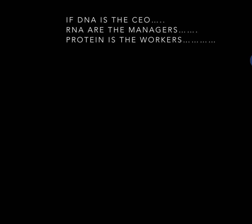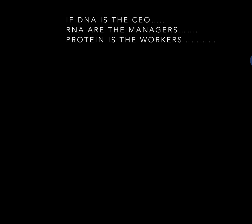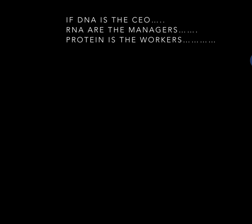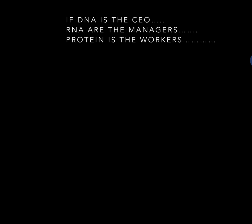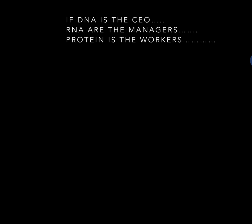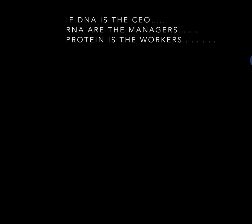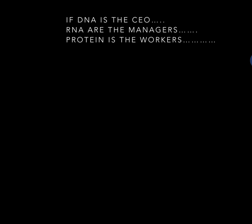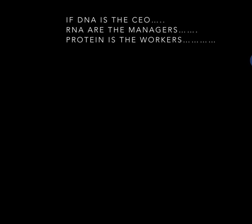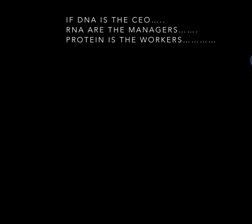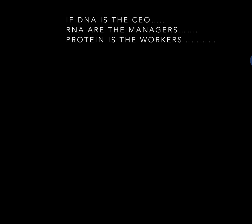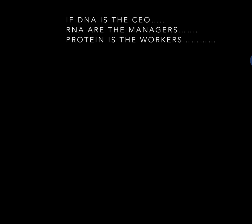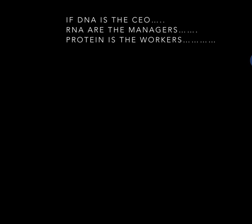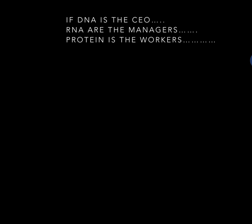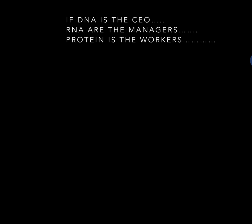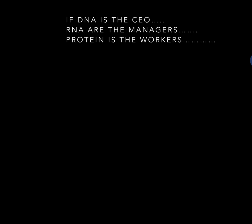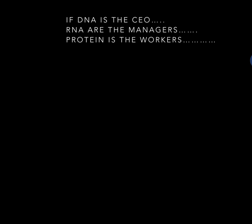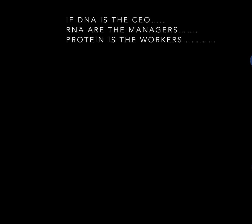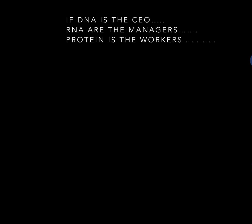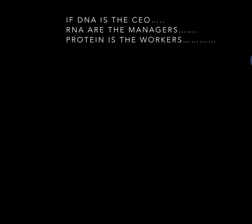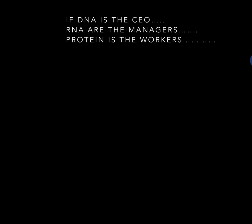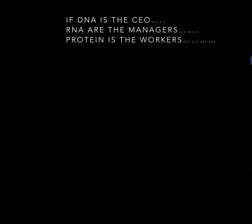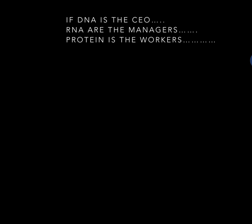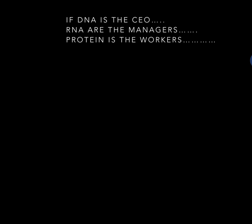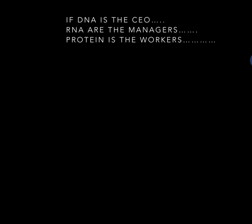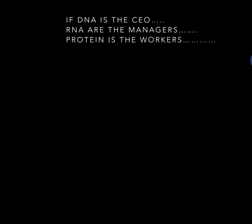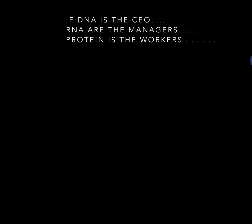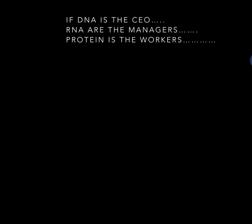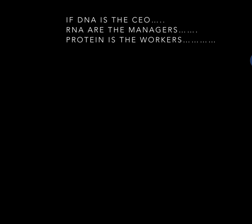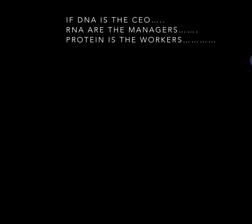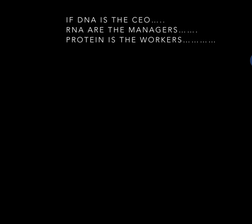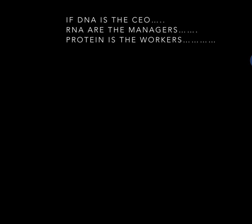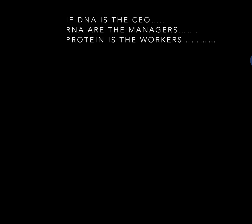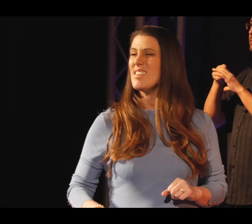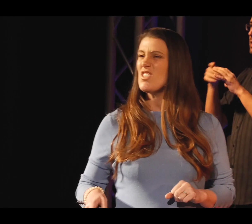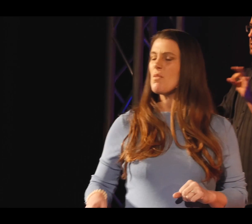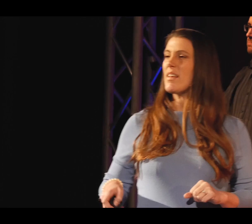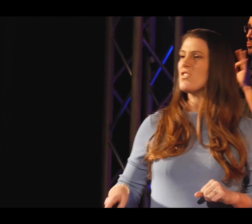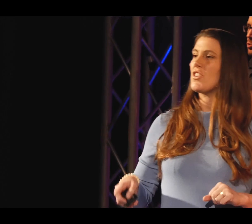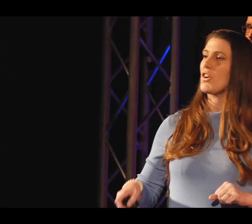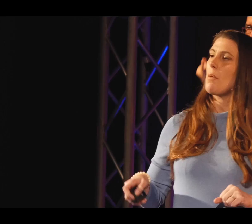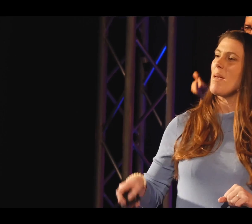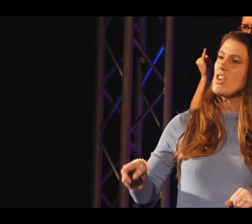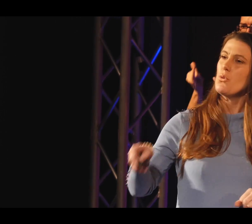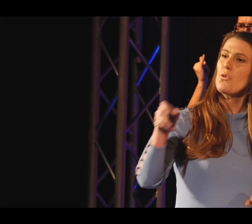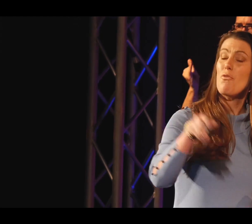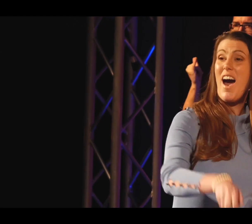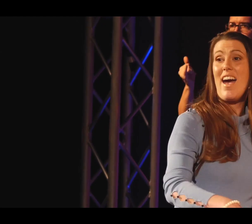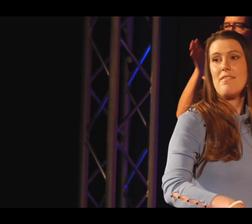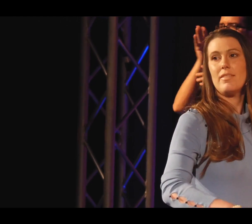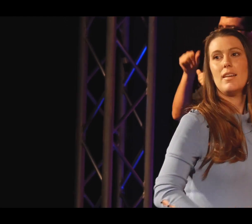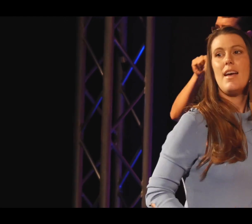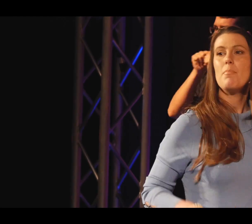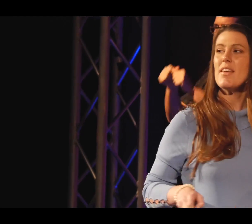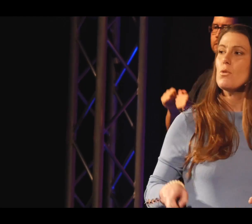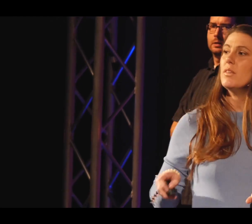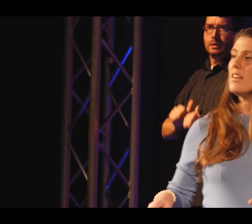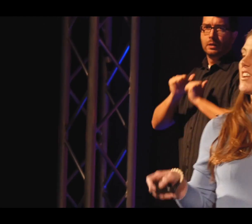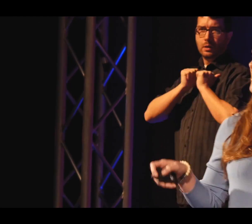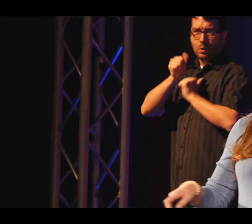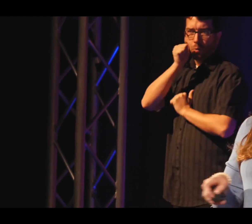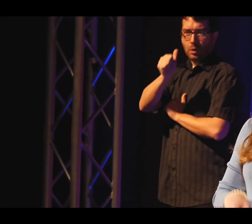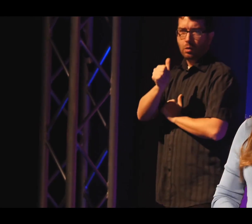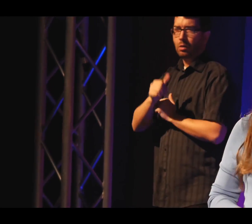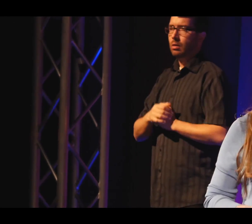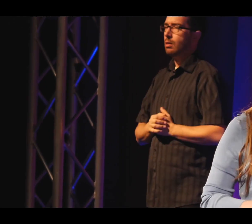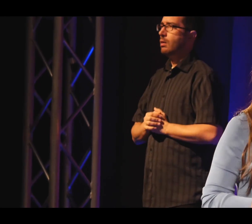need them. And these yellow messages, these messages are important now. These are the messages that are going to make you survive and make you